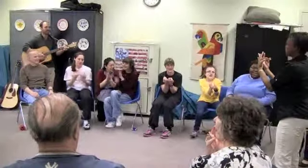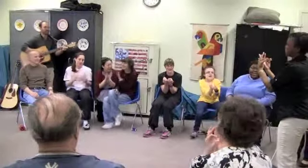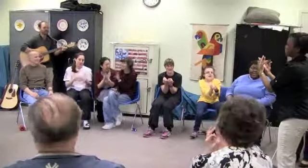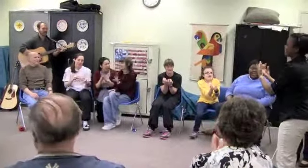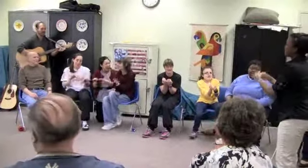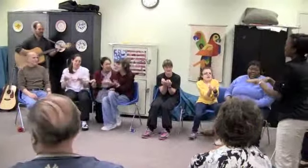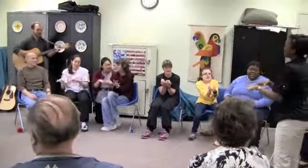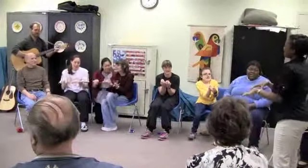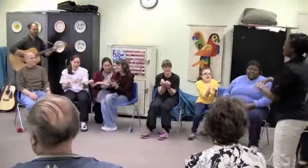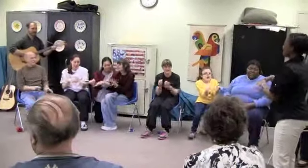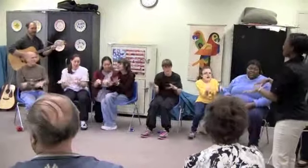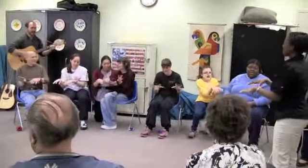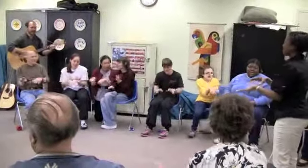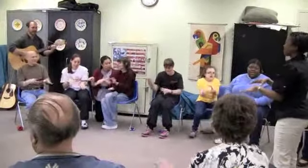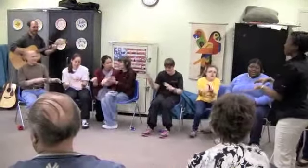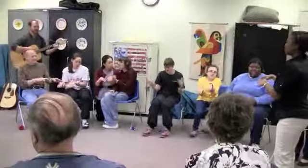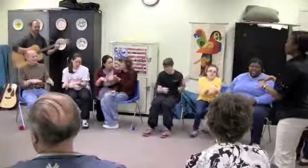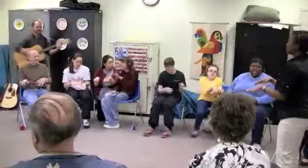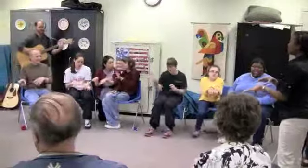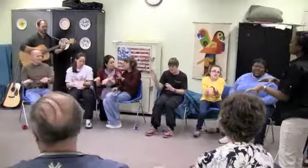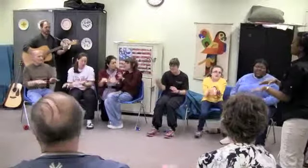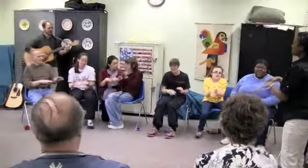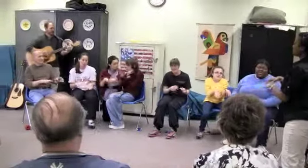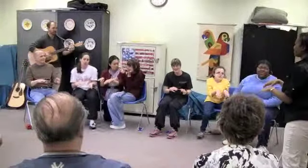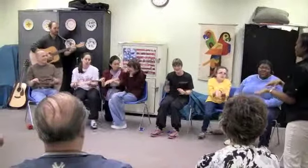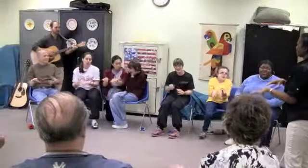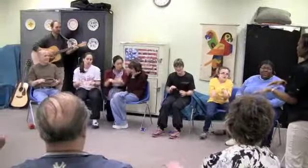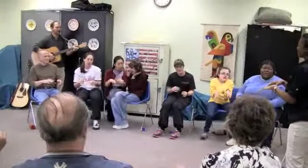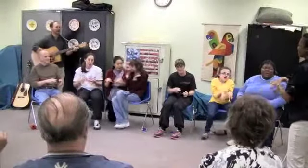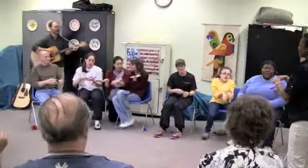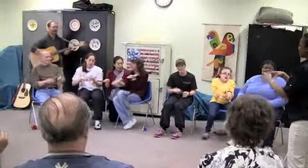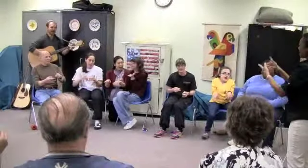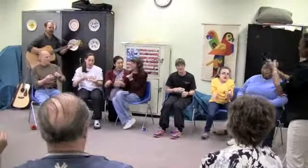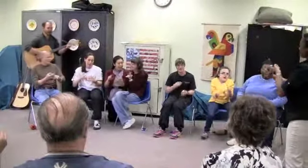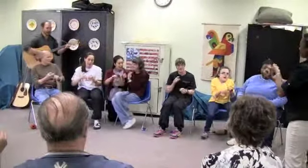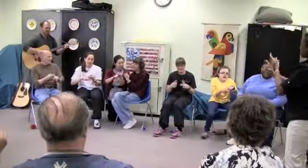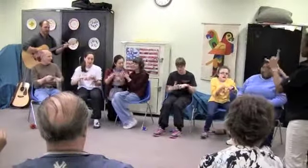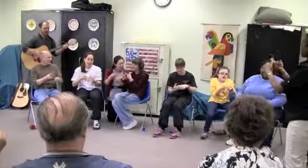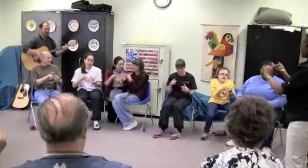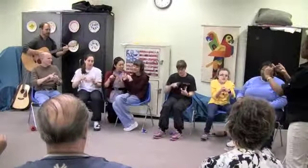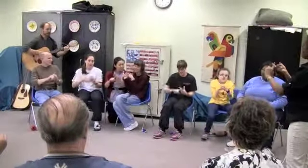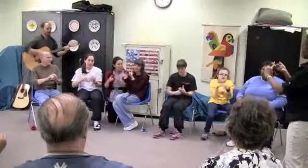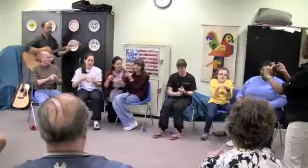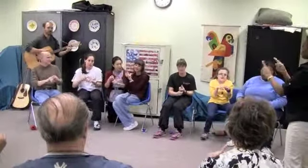Things I do, my friends too,